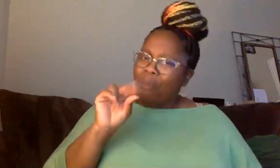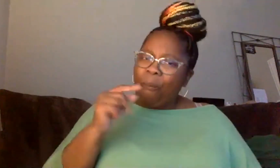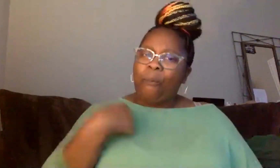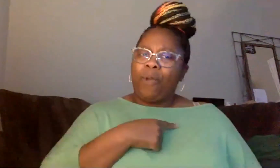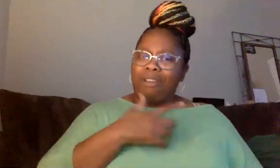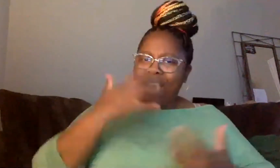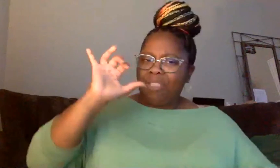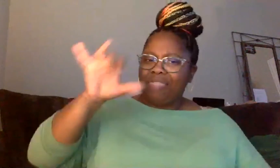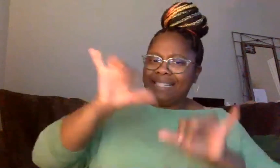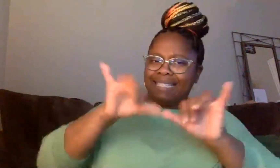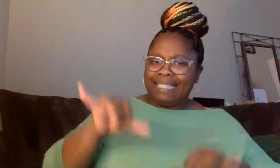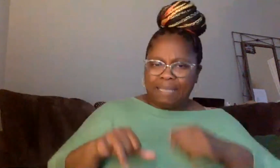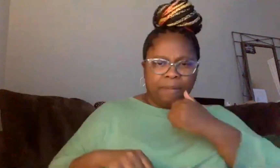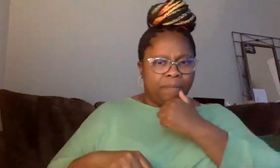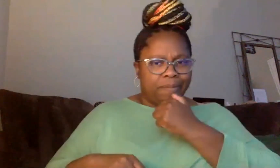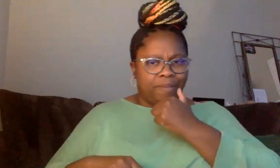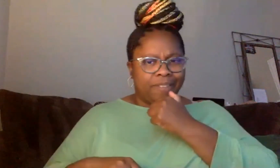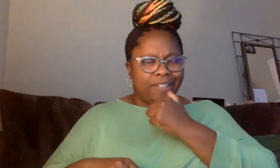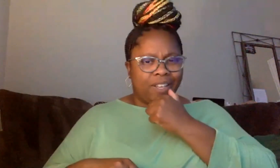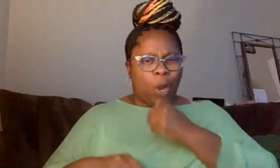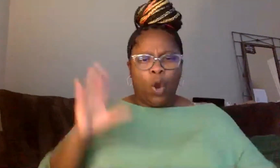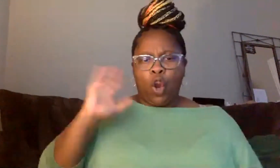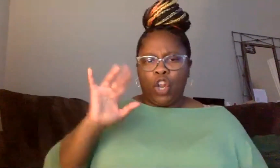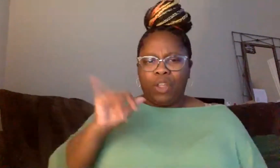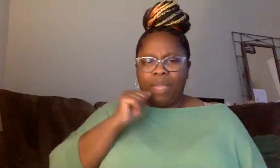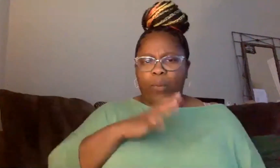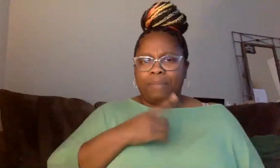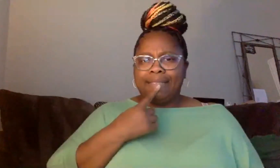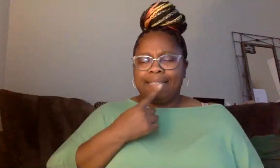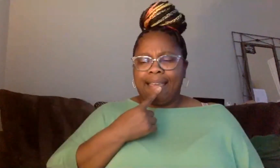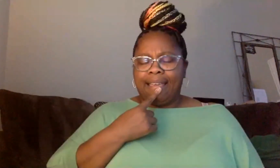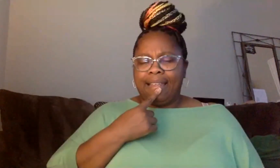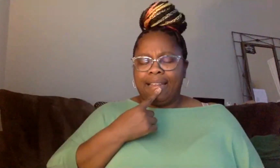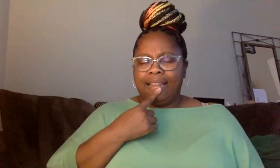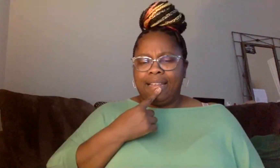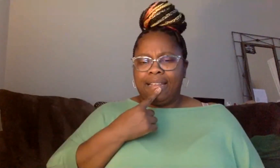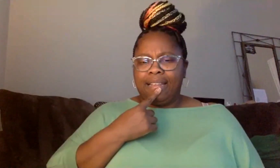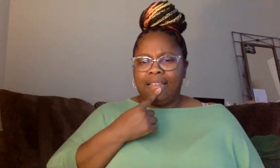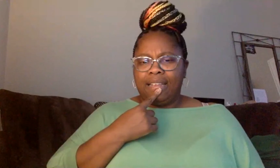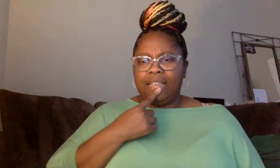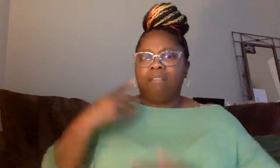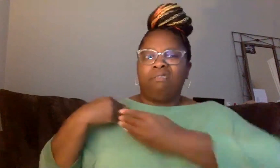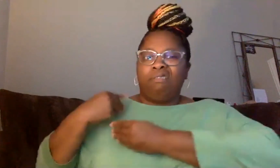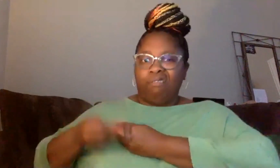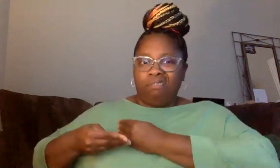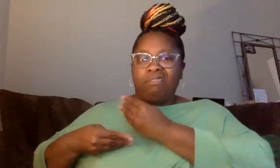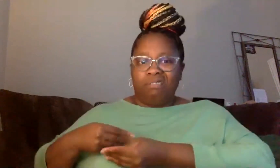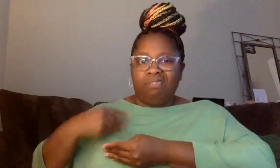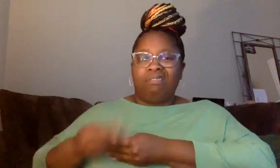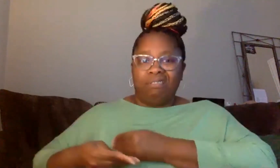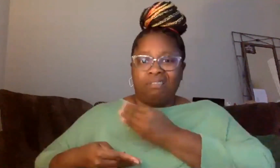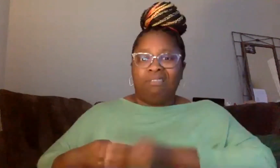earlier when, um, the woman said, uh, generations, like we generations after generation, we've been fighting this